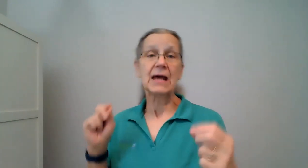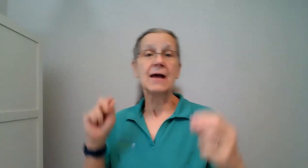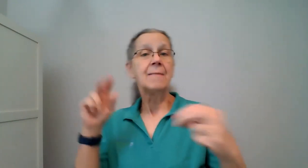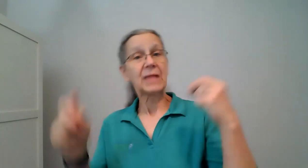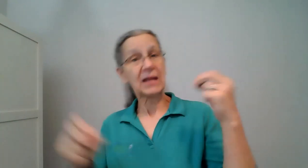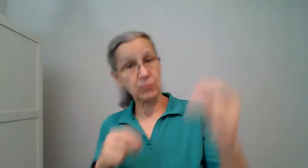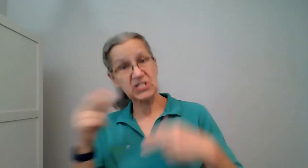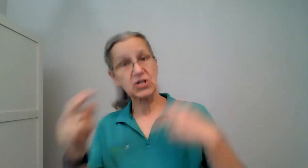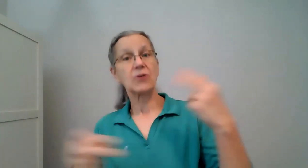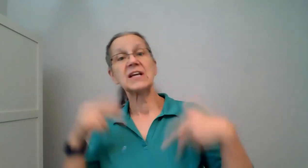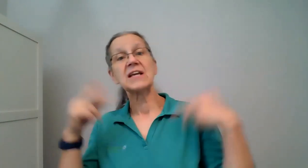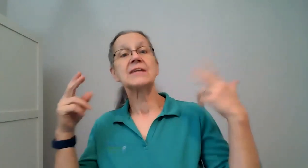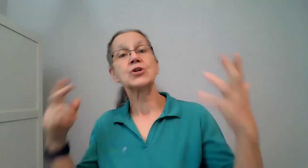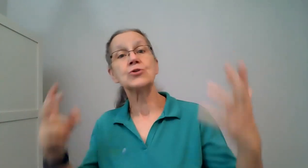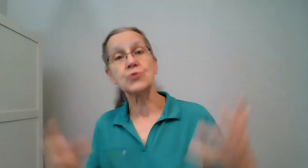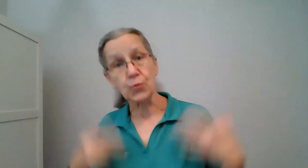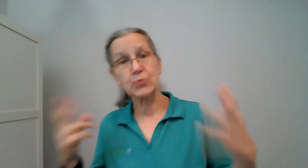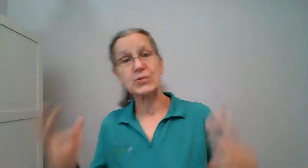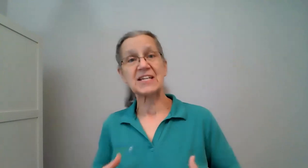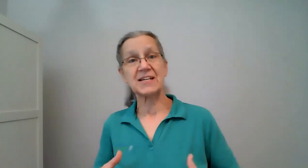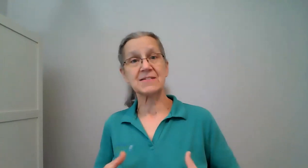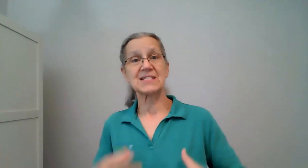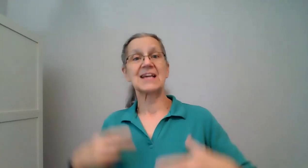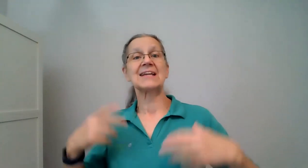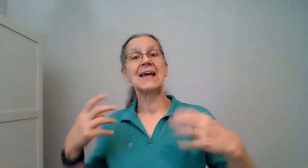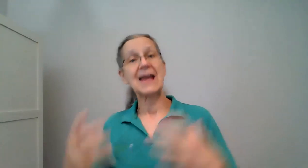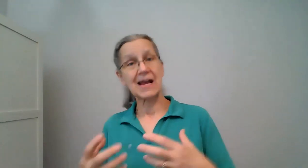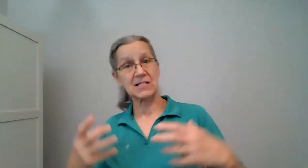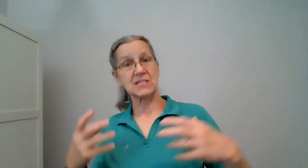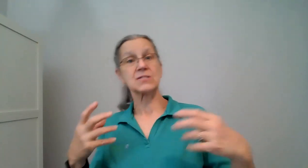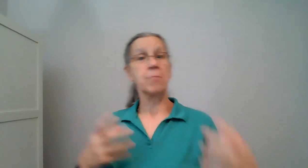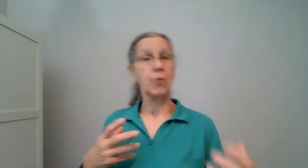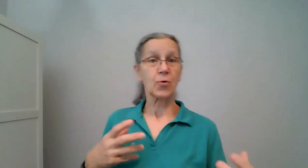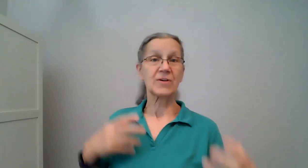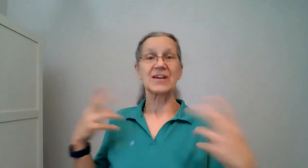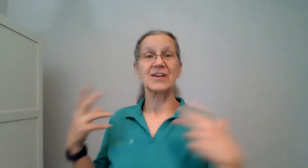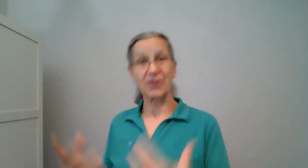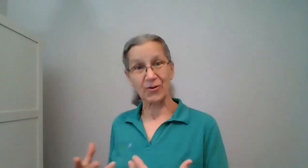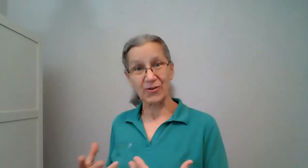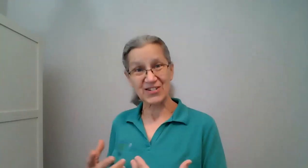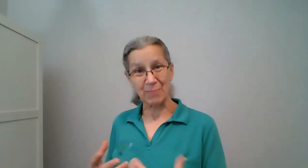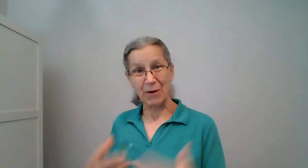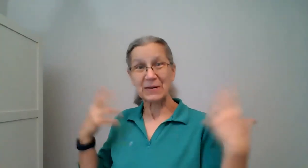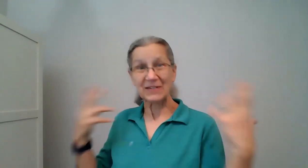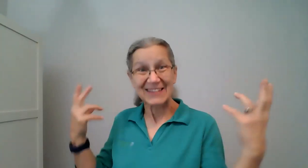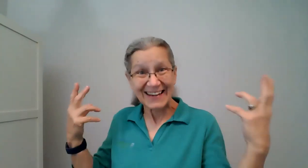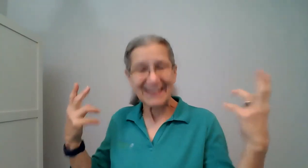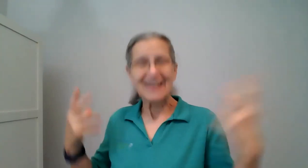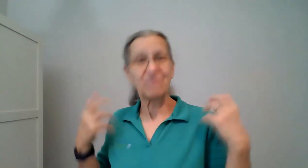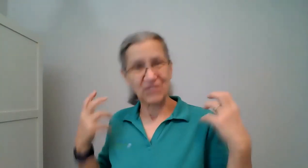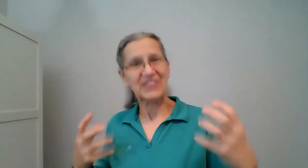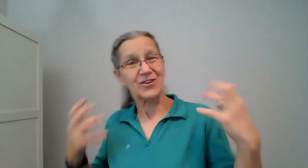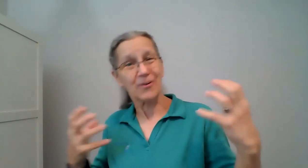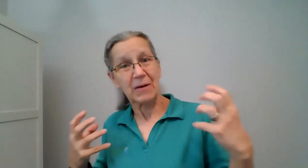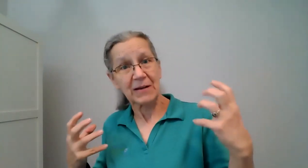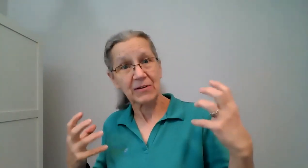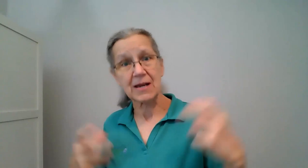and we start getting into new routines that enhance and support and encourage mobility functional mobility